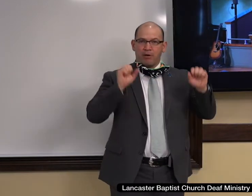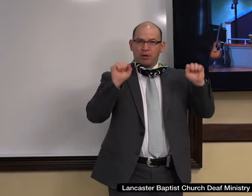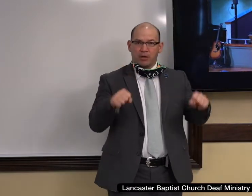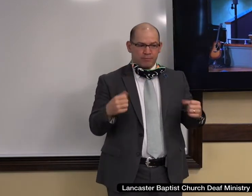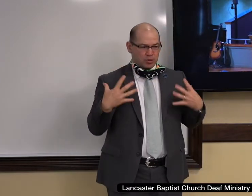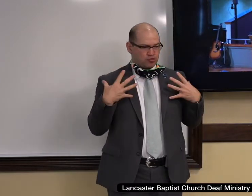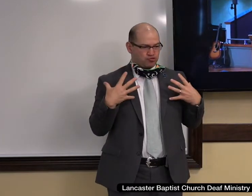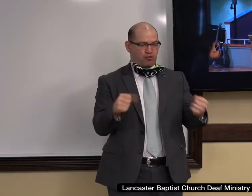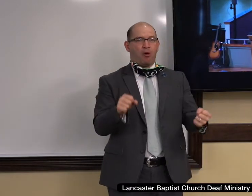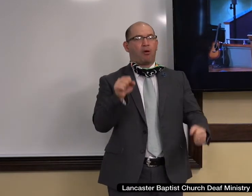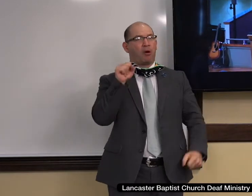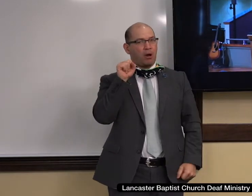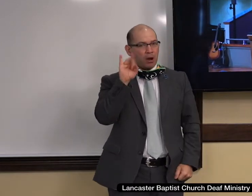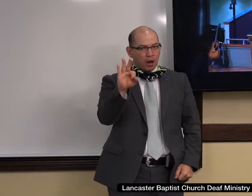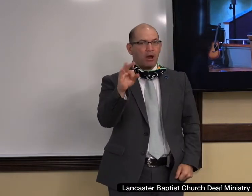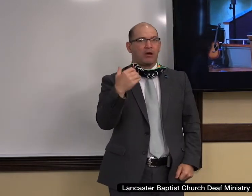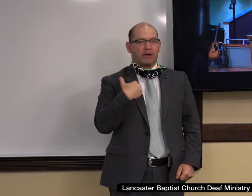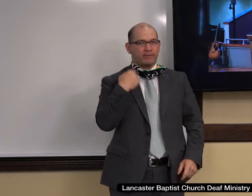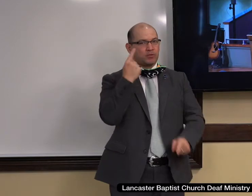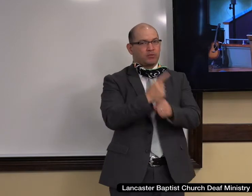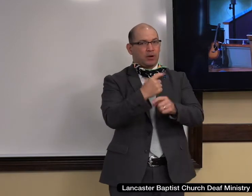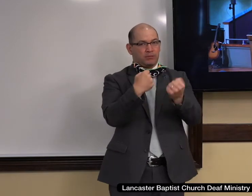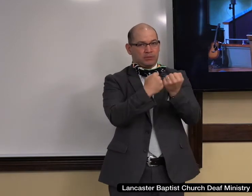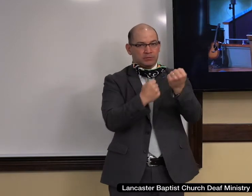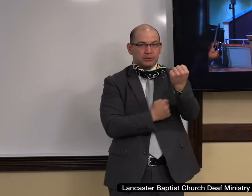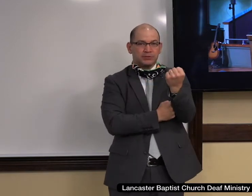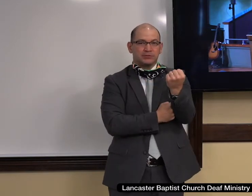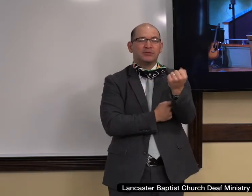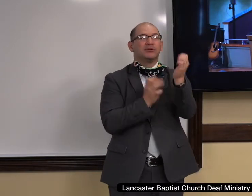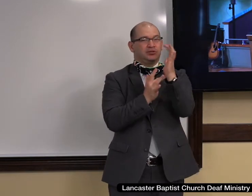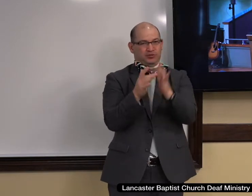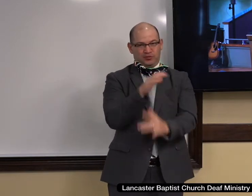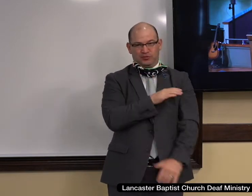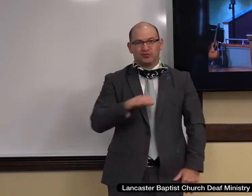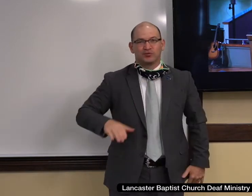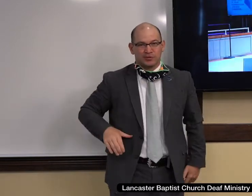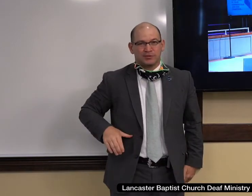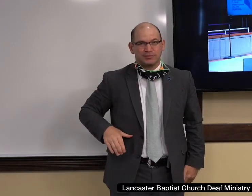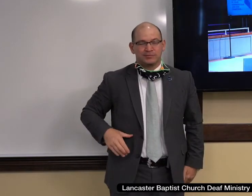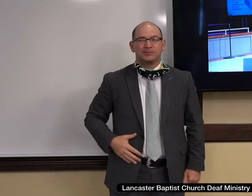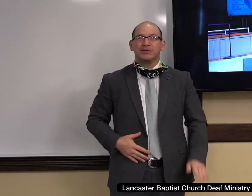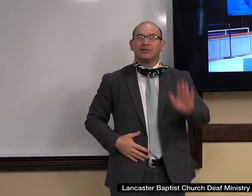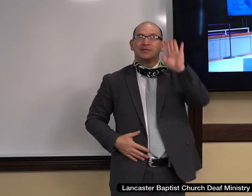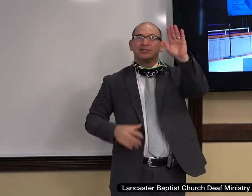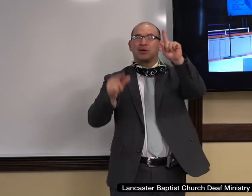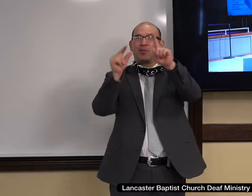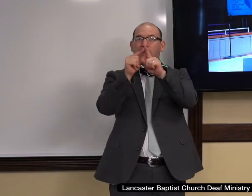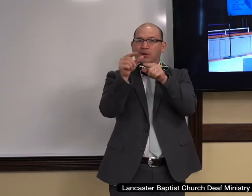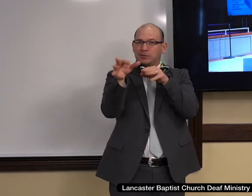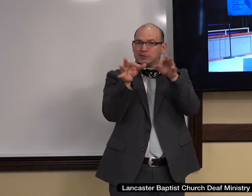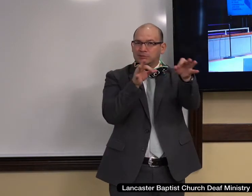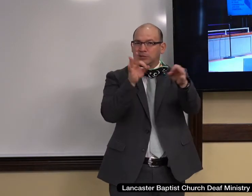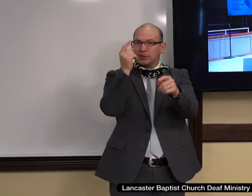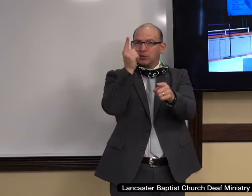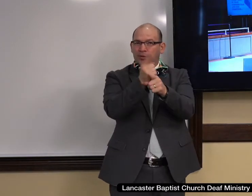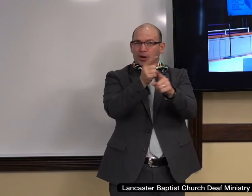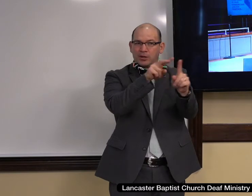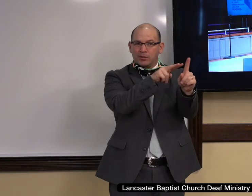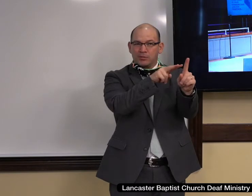have a cornerstone in Jesus Christ. And so God's word gives a worldview that is sorely